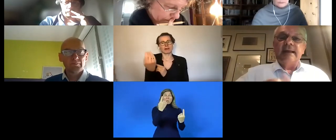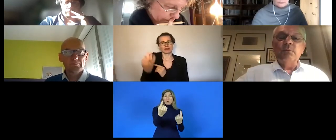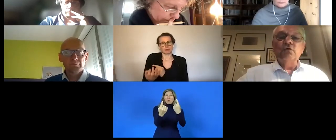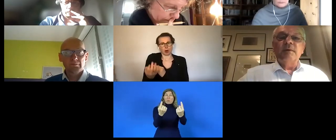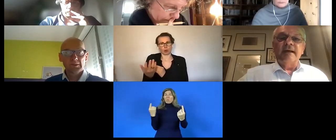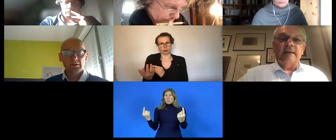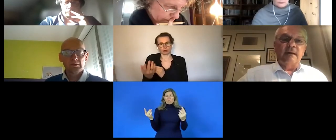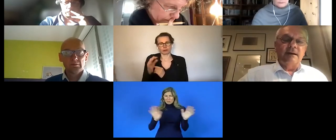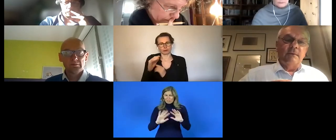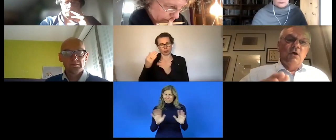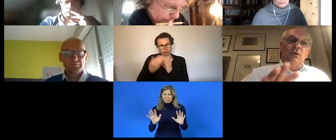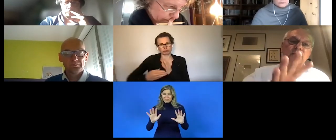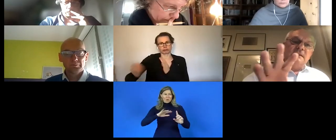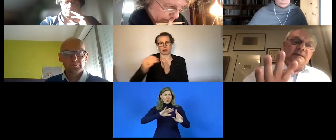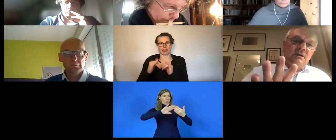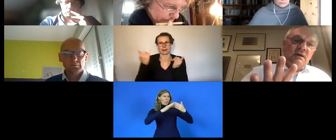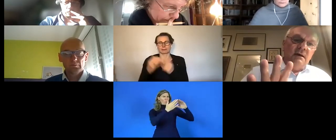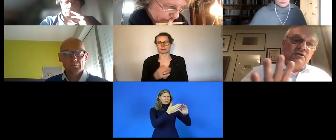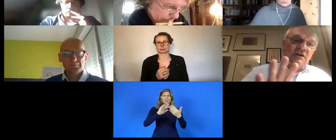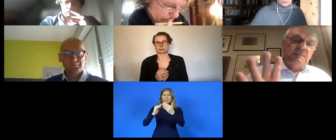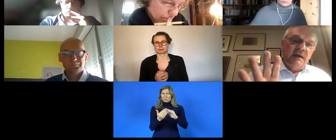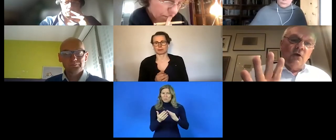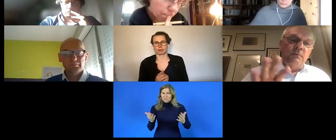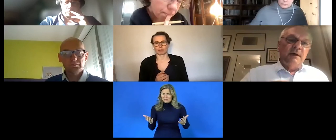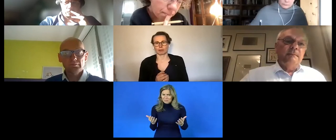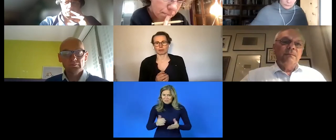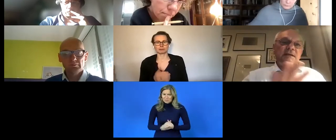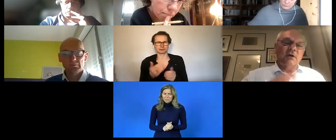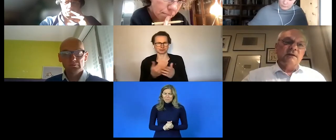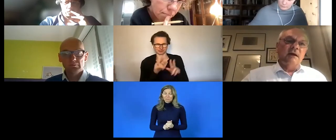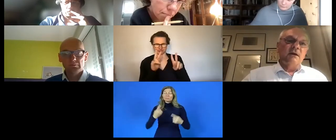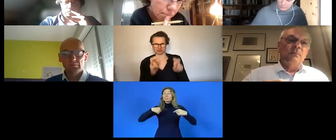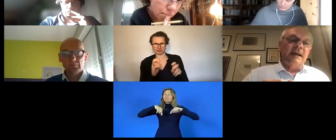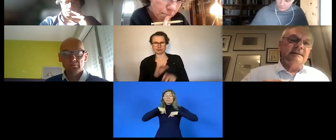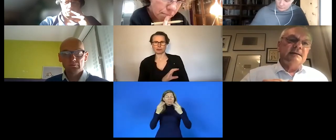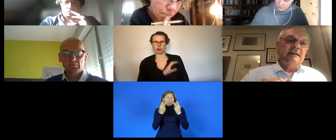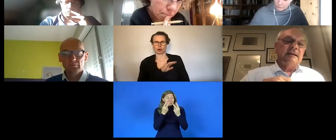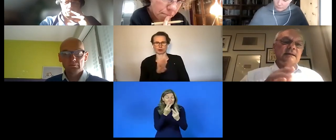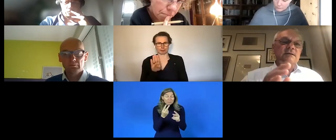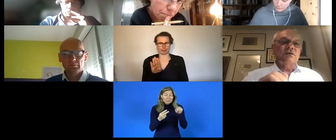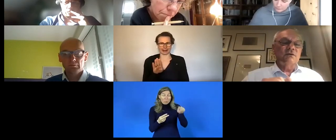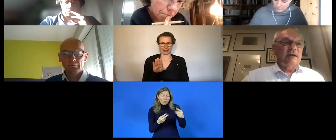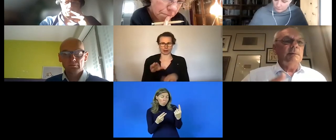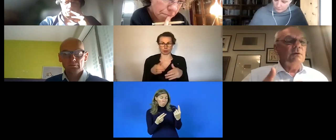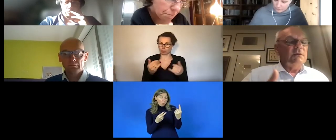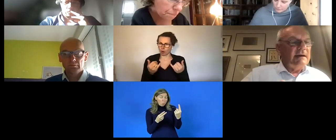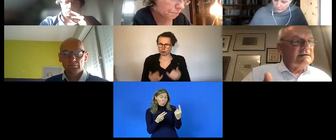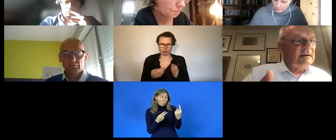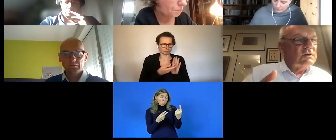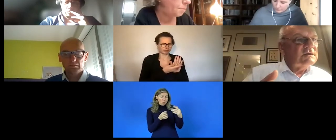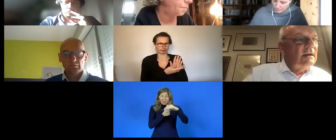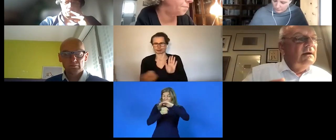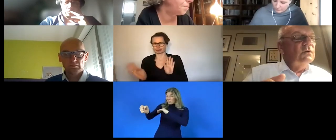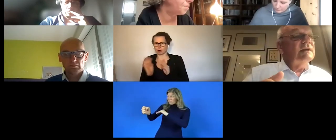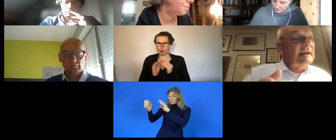place in an institution we always seek for a solution to keep that person at home in the